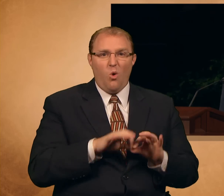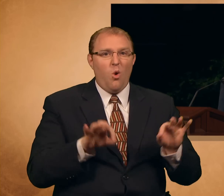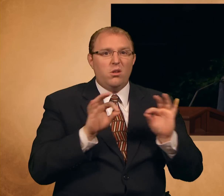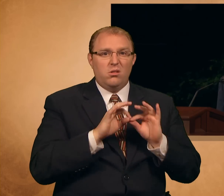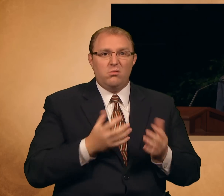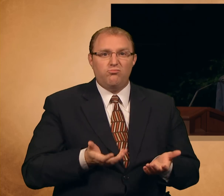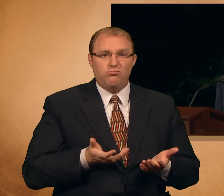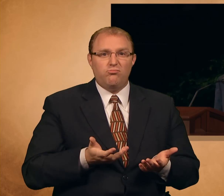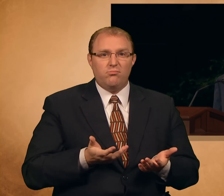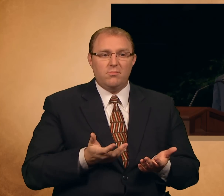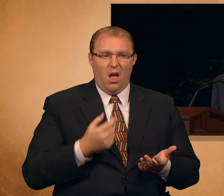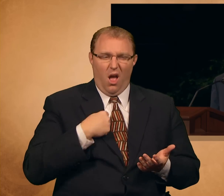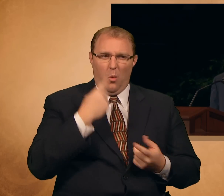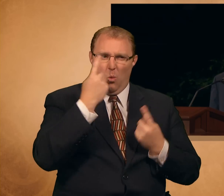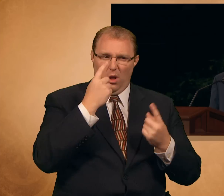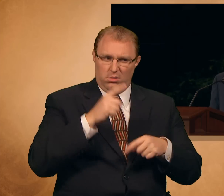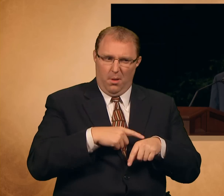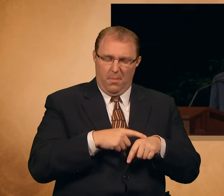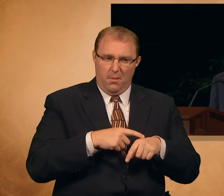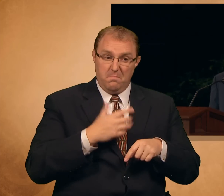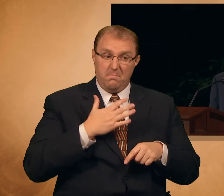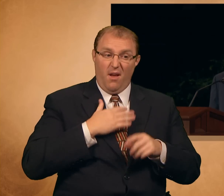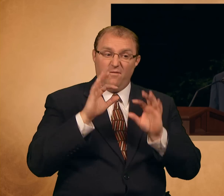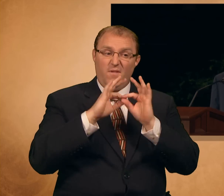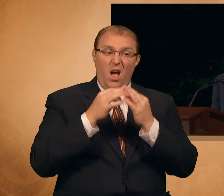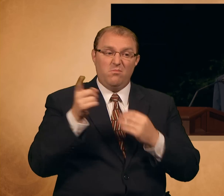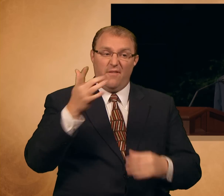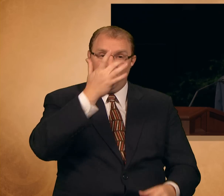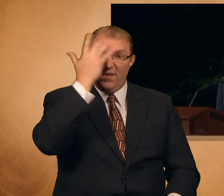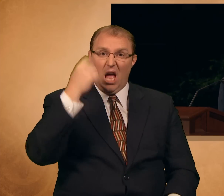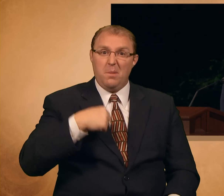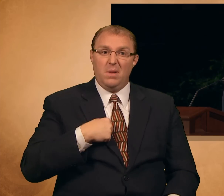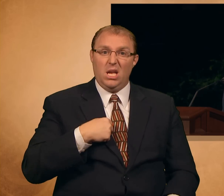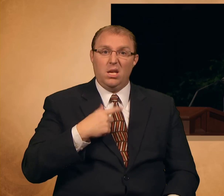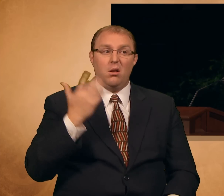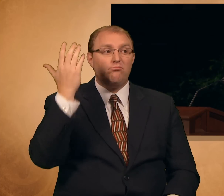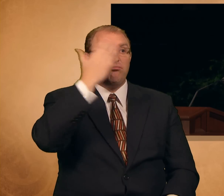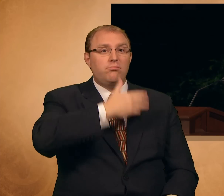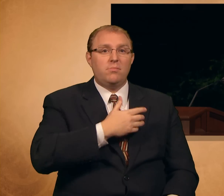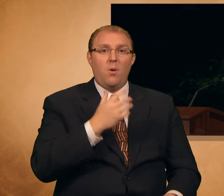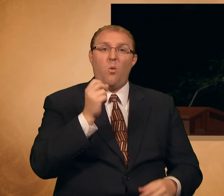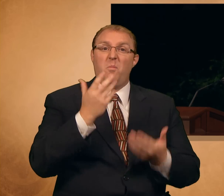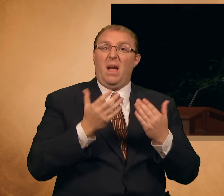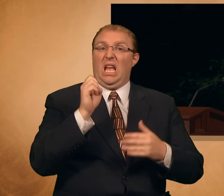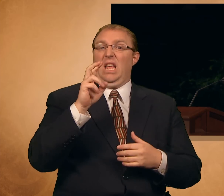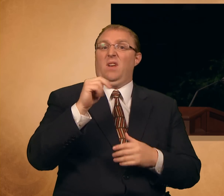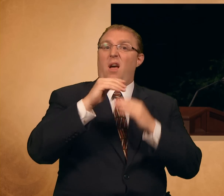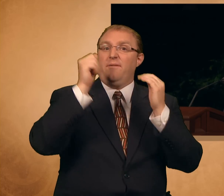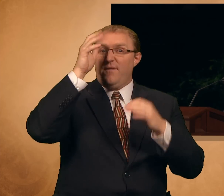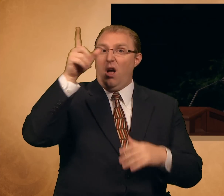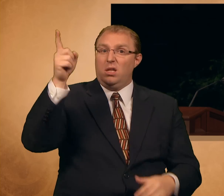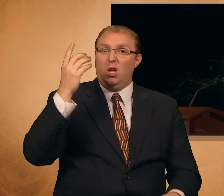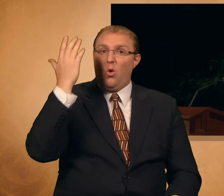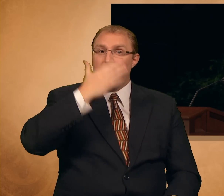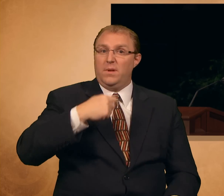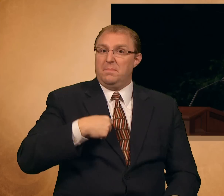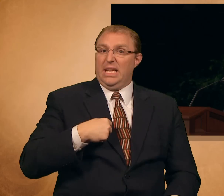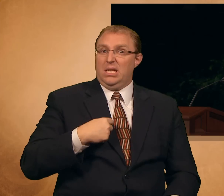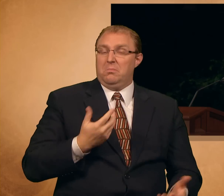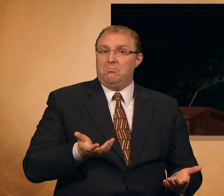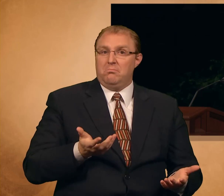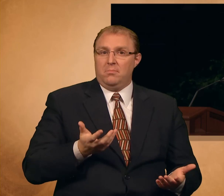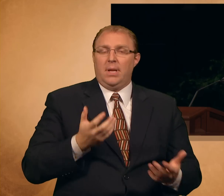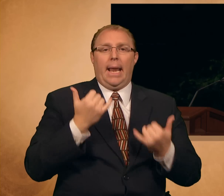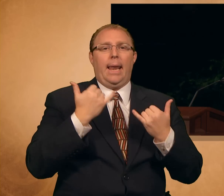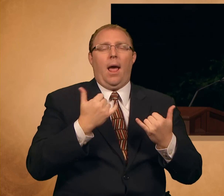wondered if I would be forgotten by my family or by my Heavenly Father. Years later, I can